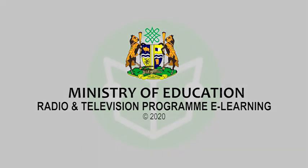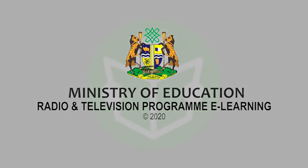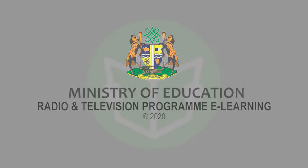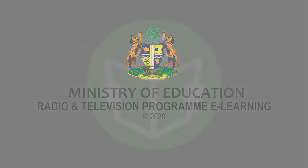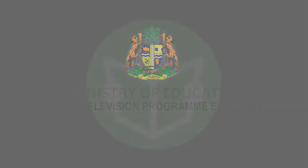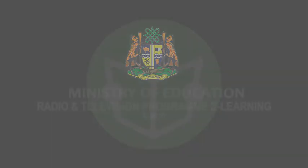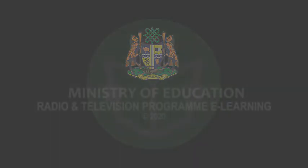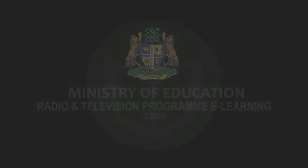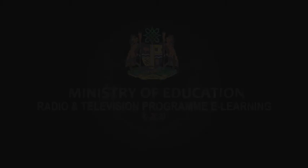listening. You